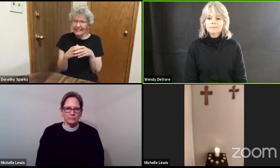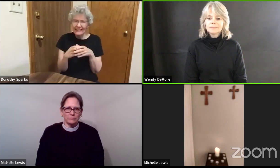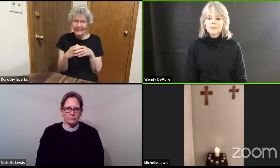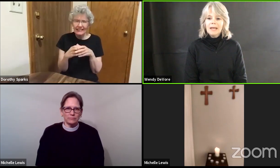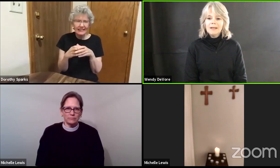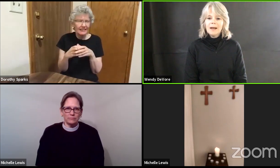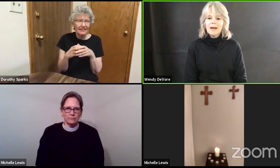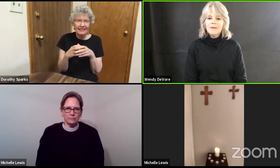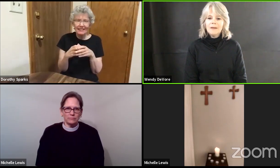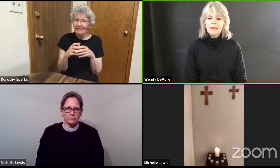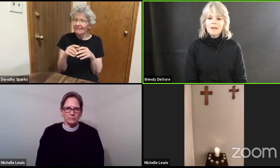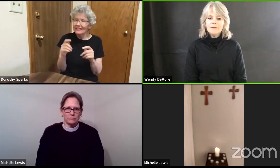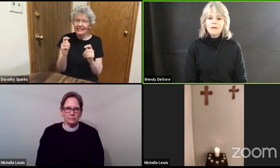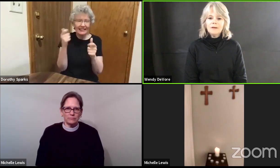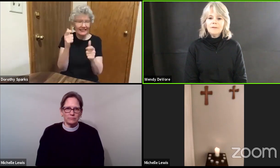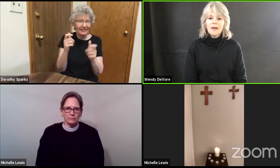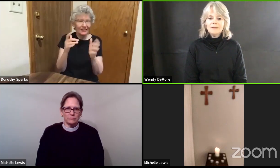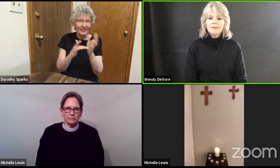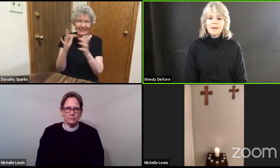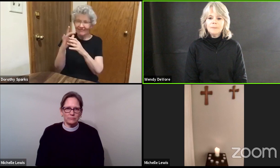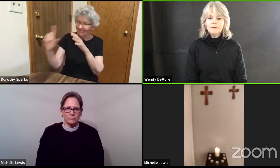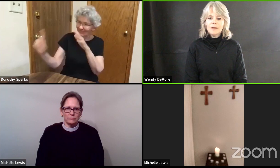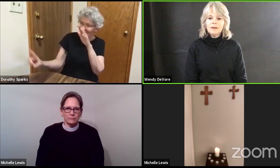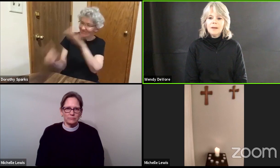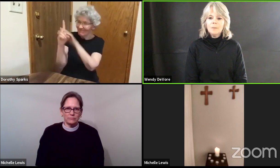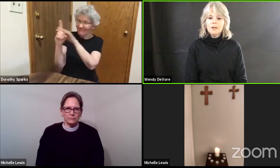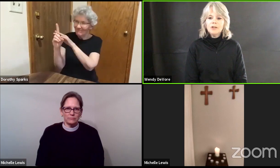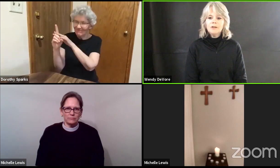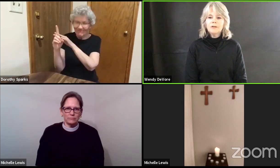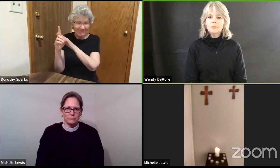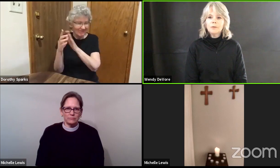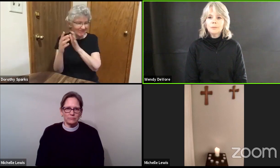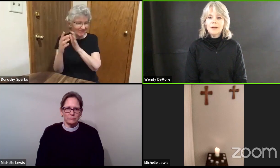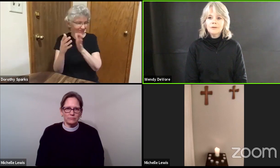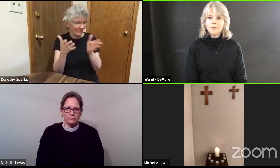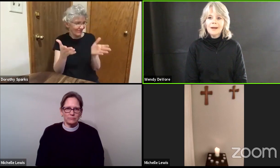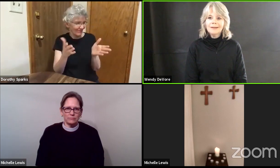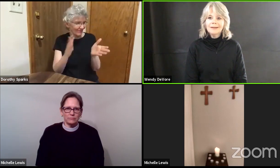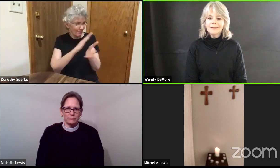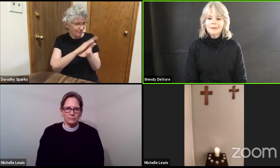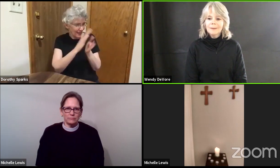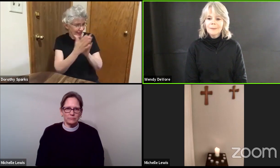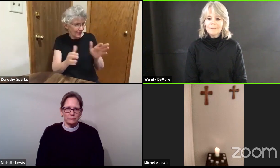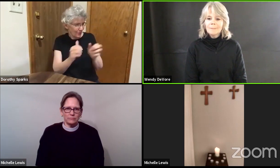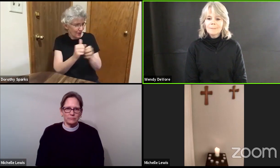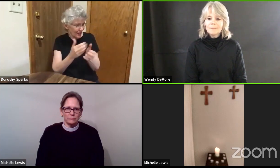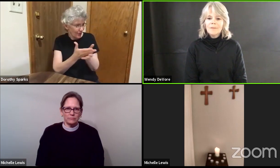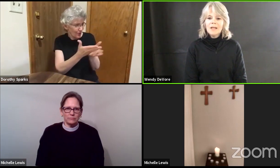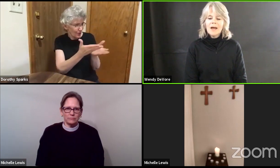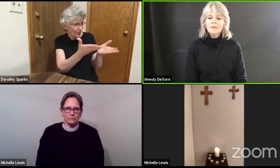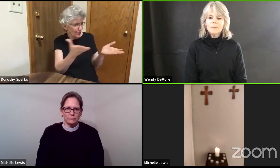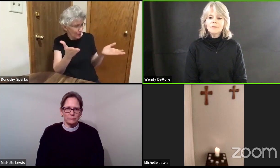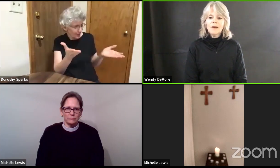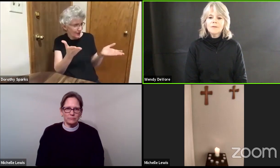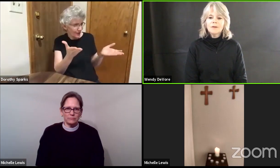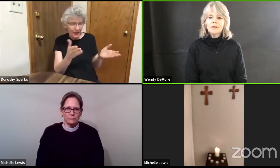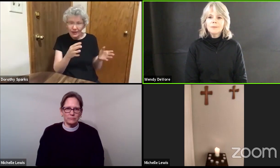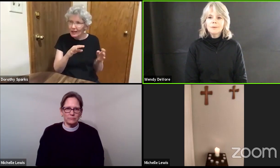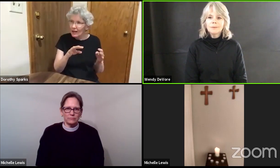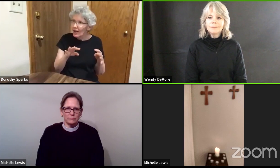and on the evening of that same Sunday when Jesus was resurrected they locked themselves in a room